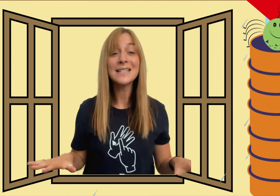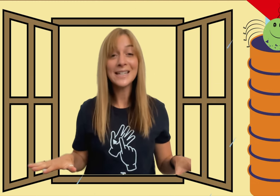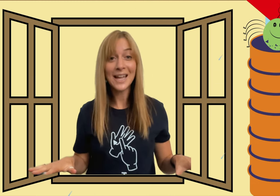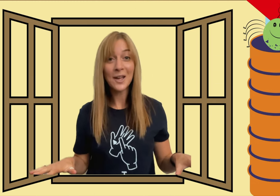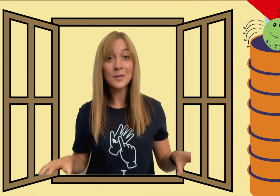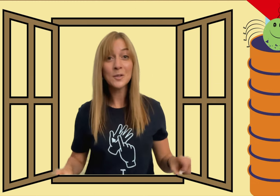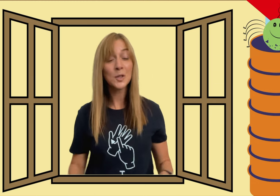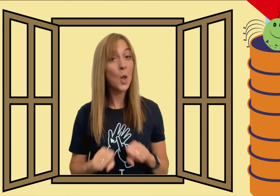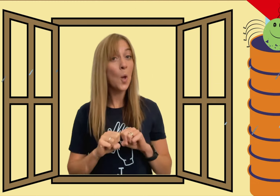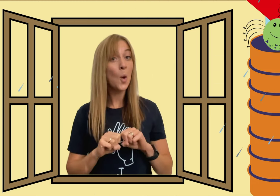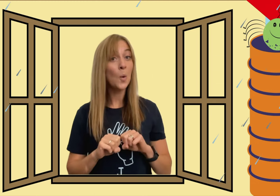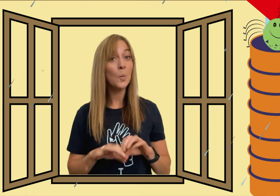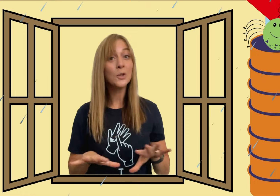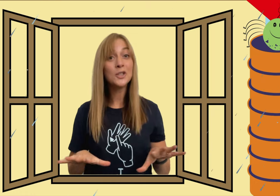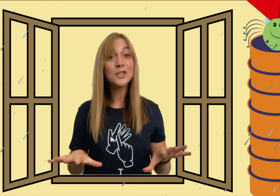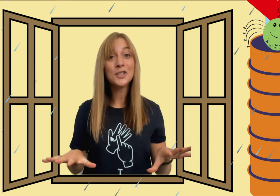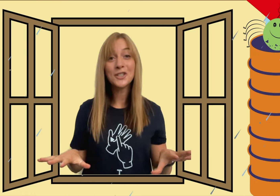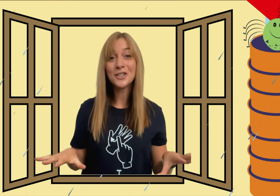poor Incy out